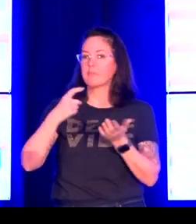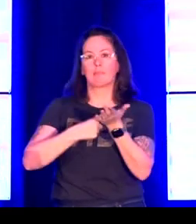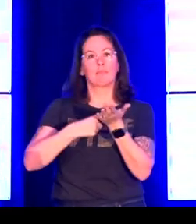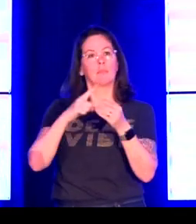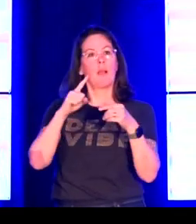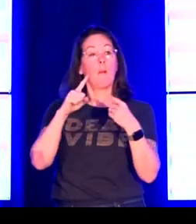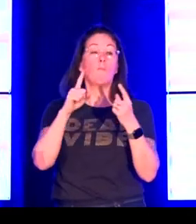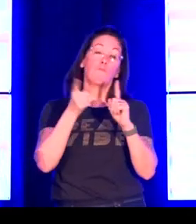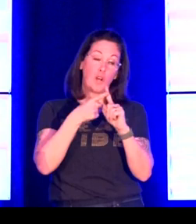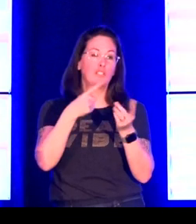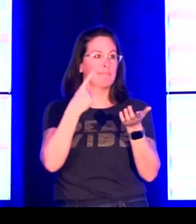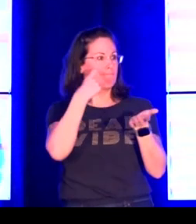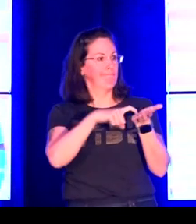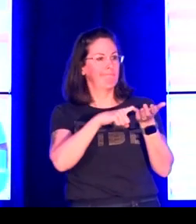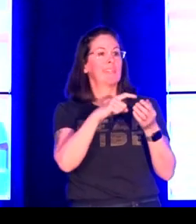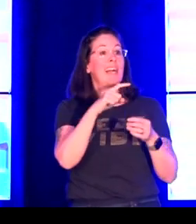Annalise Custers.